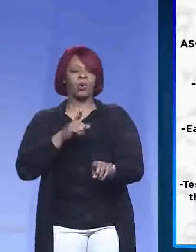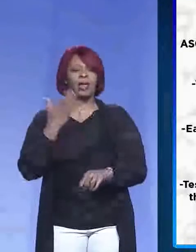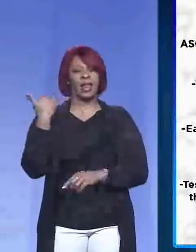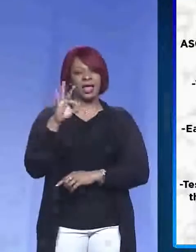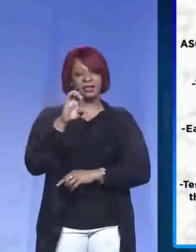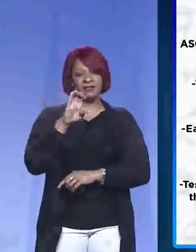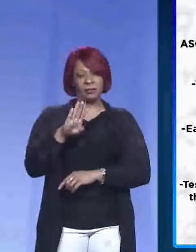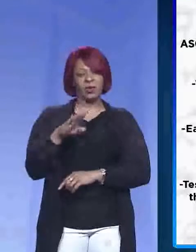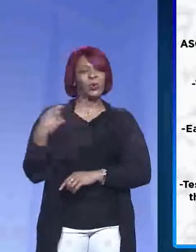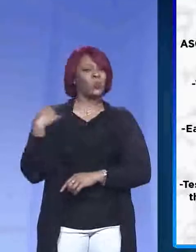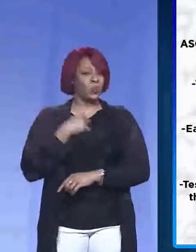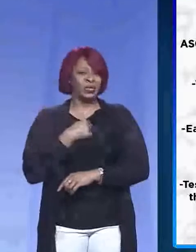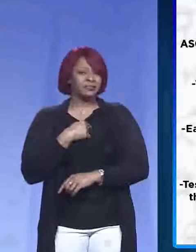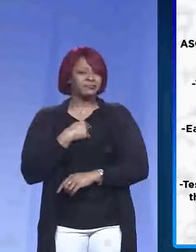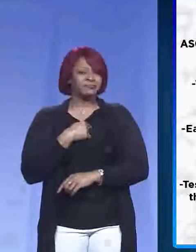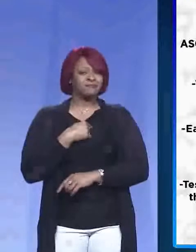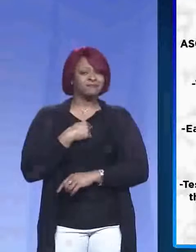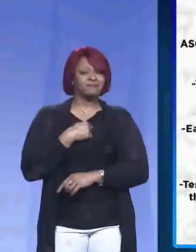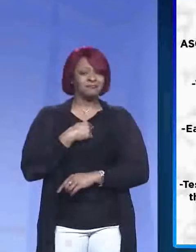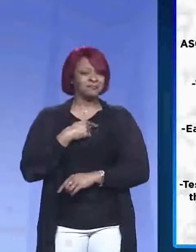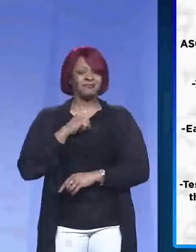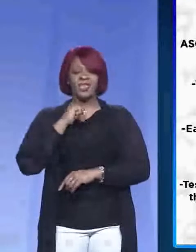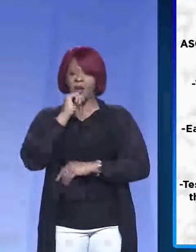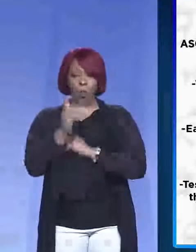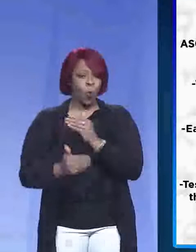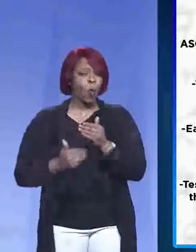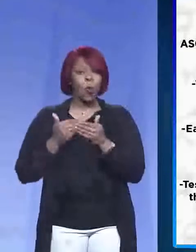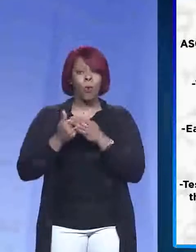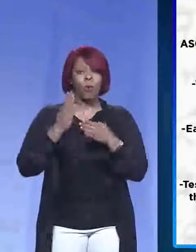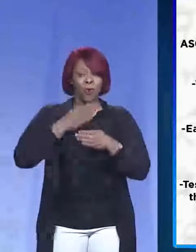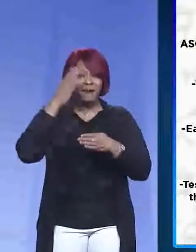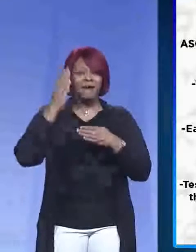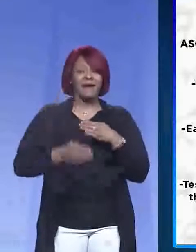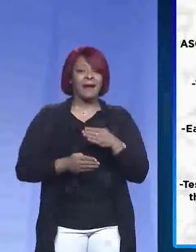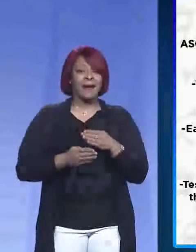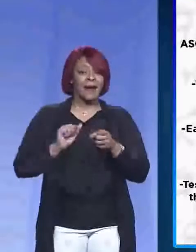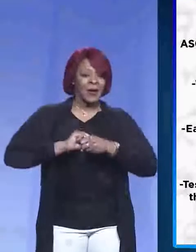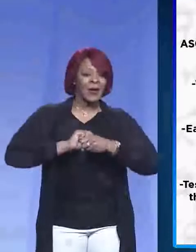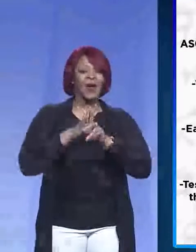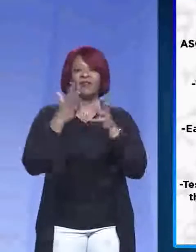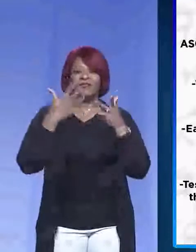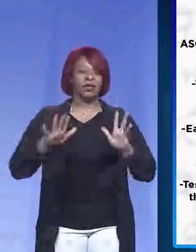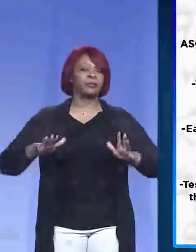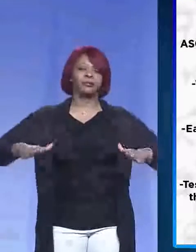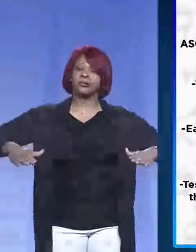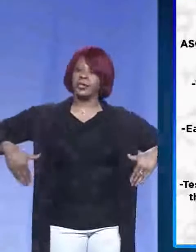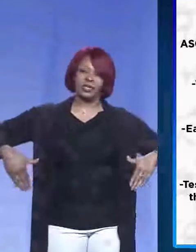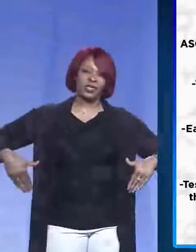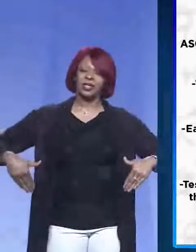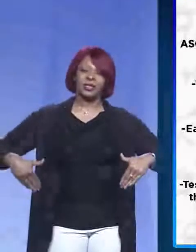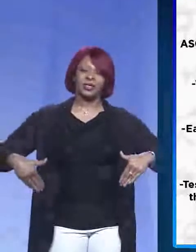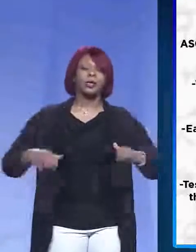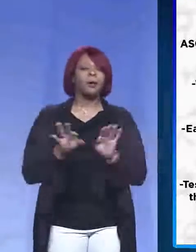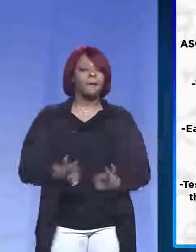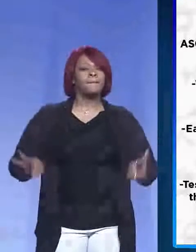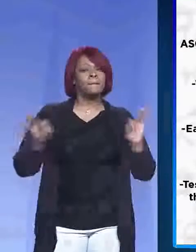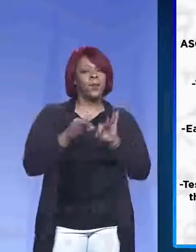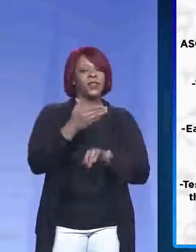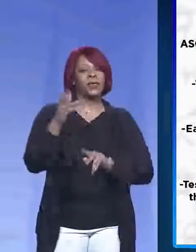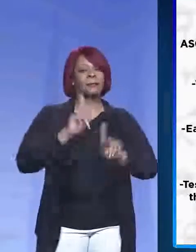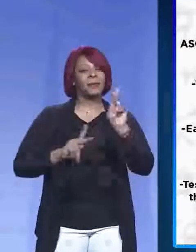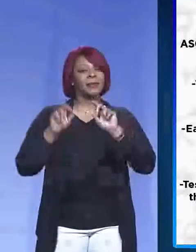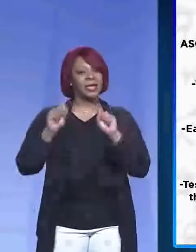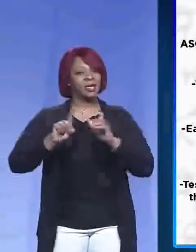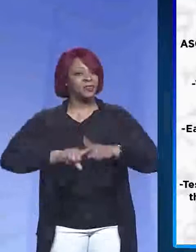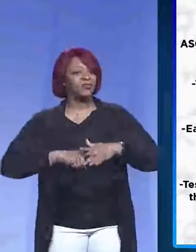February. So we are nowhere near the end of the pandemic just yet. And the most important thing that people can do